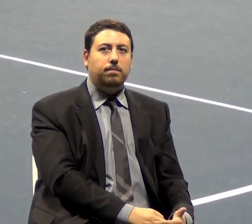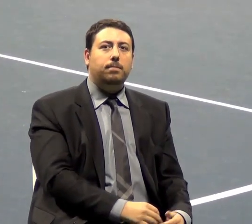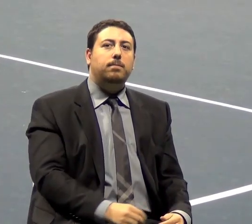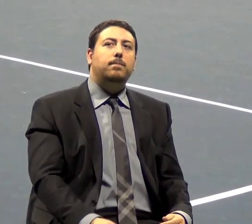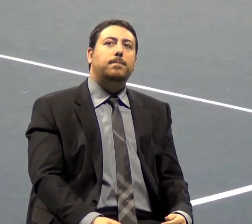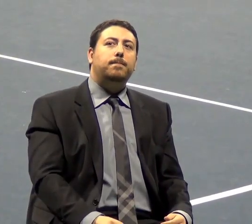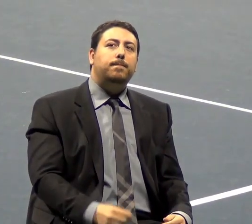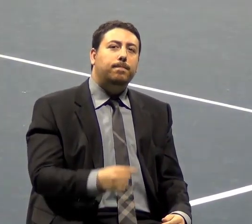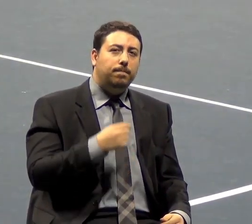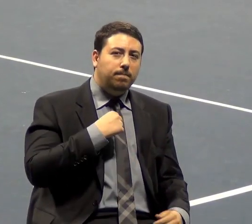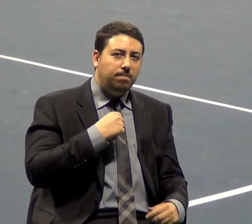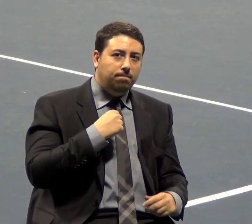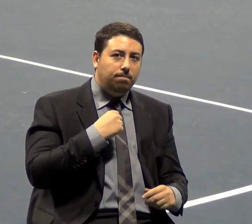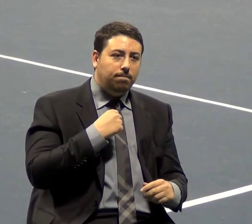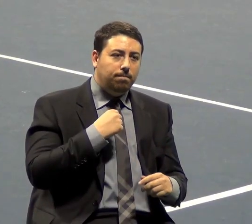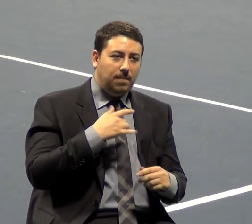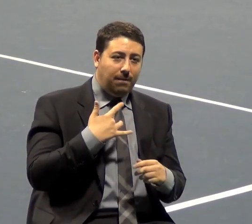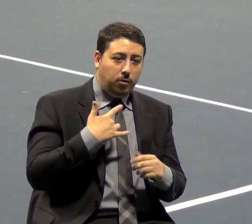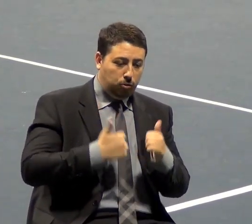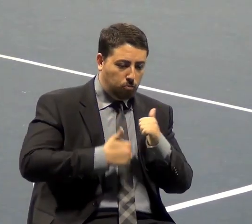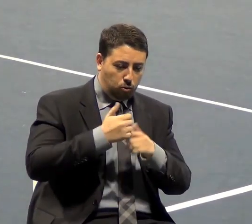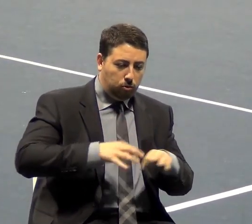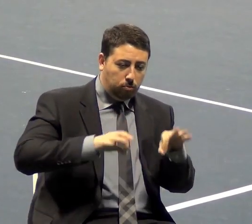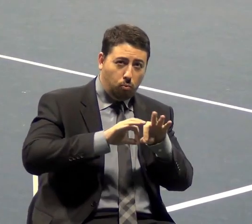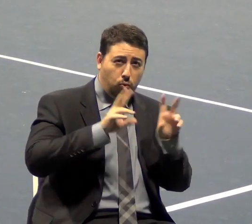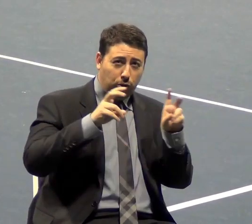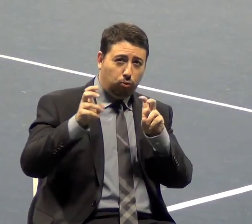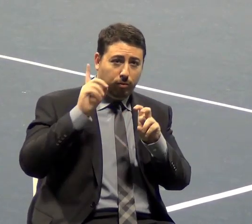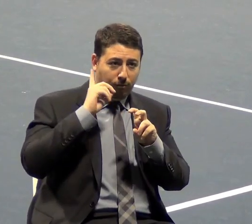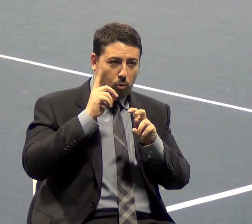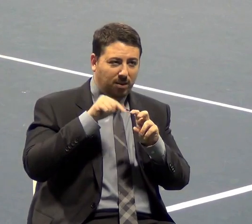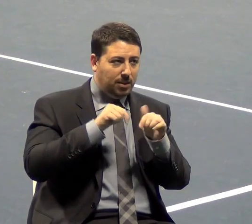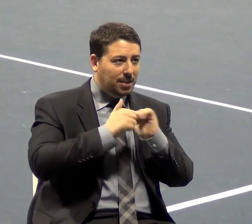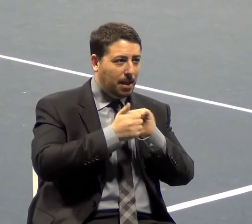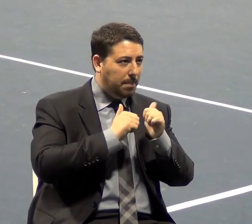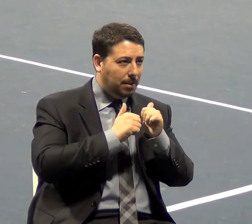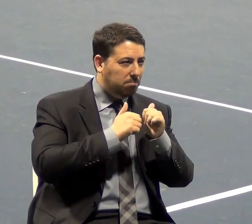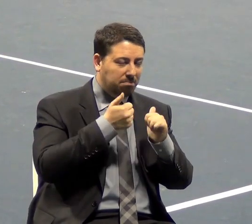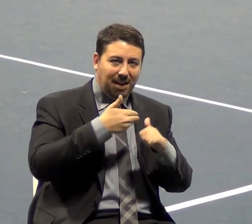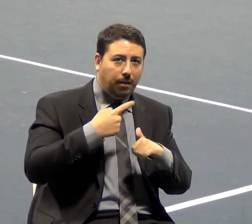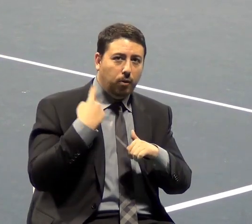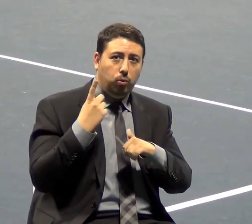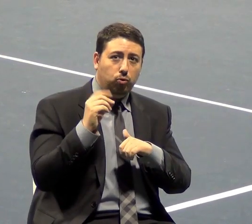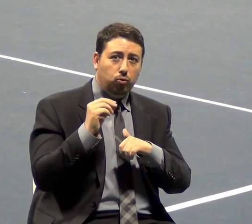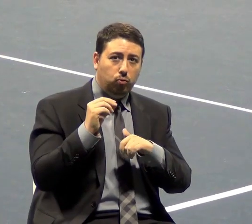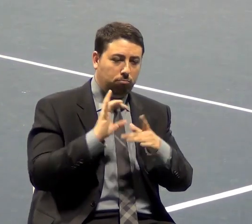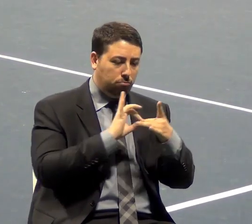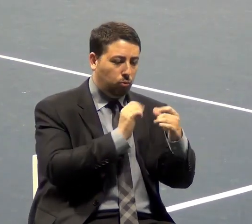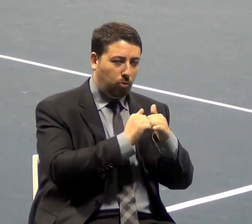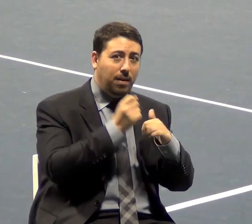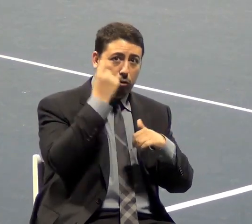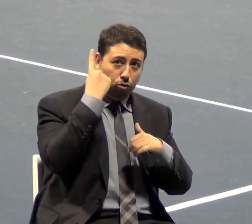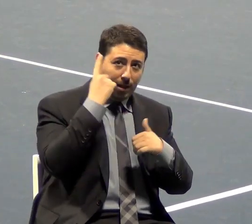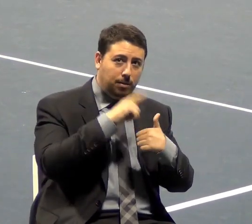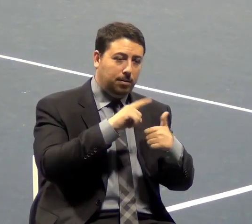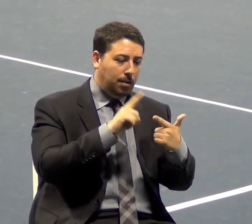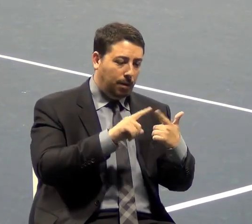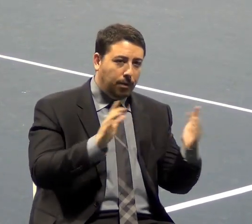I think the most important issue in the campaign, or anything that we do, has to deal with the understanding and the promotion of individual